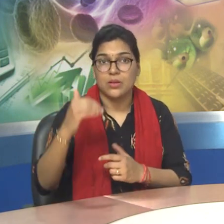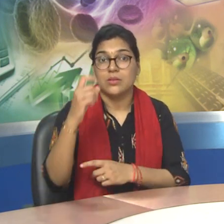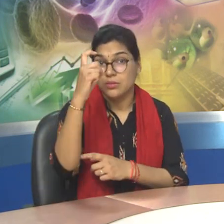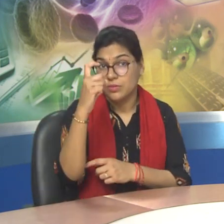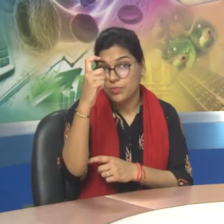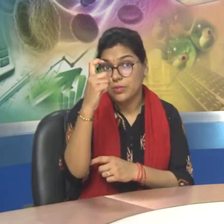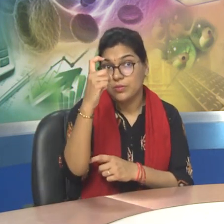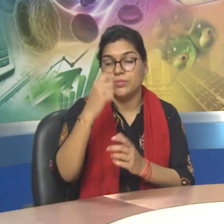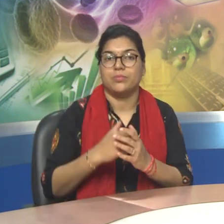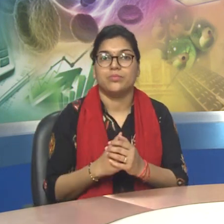Point 7.